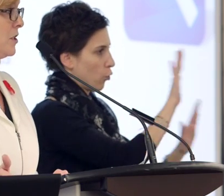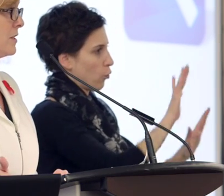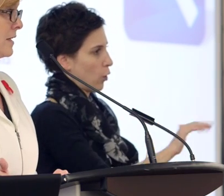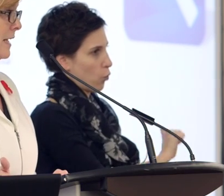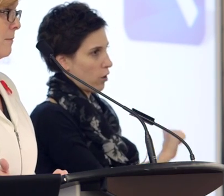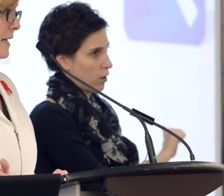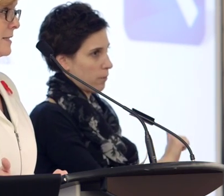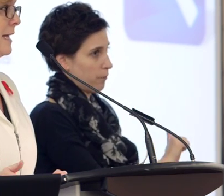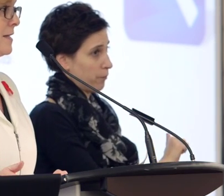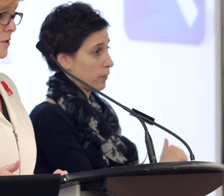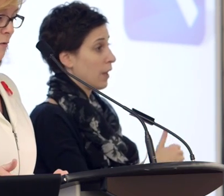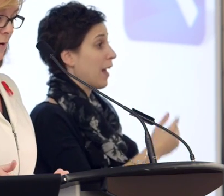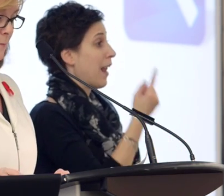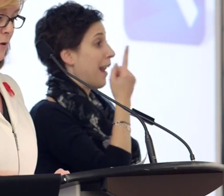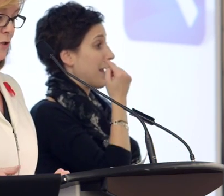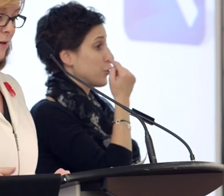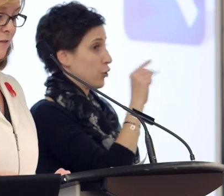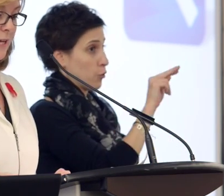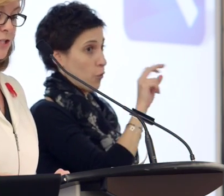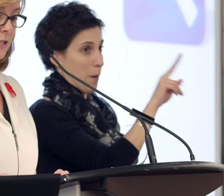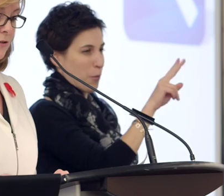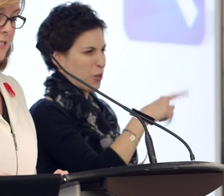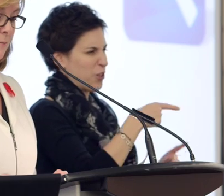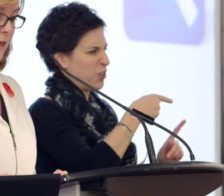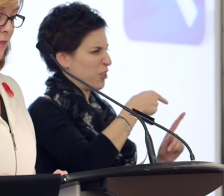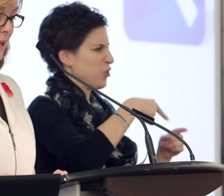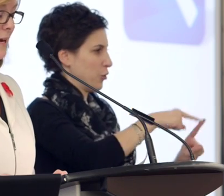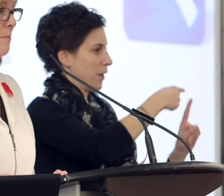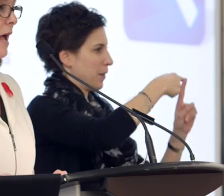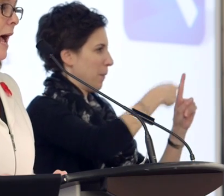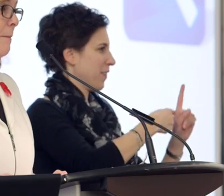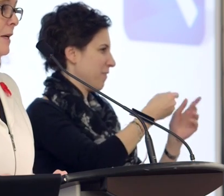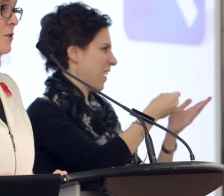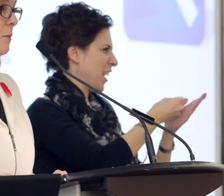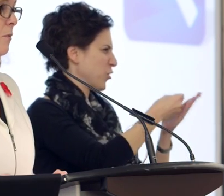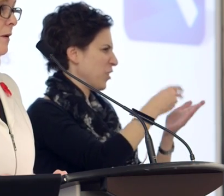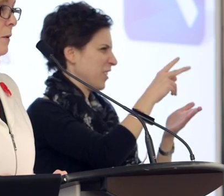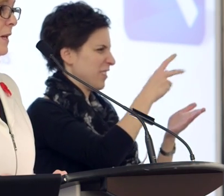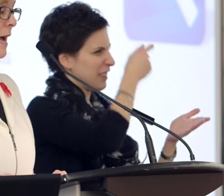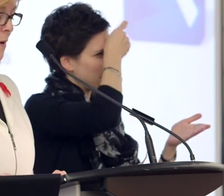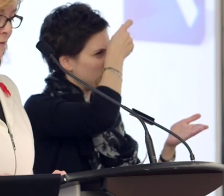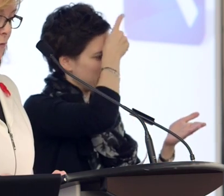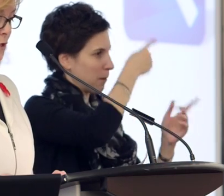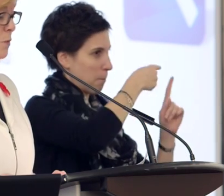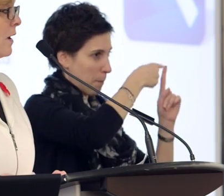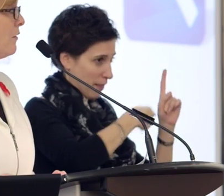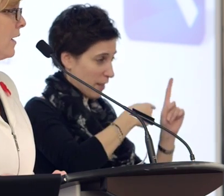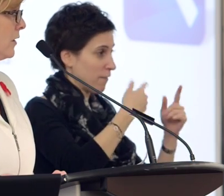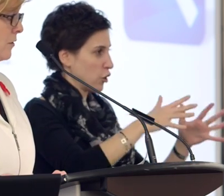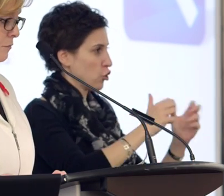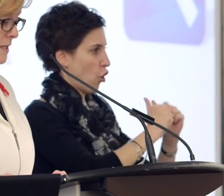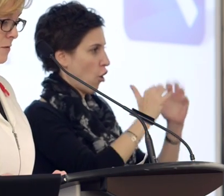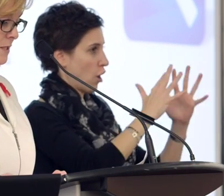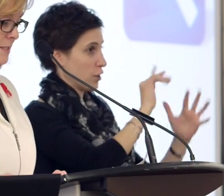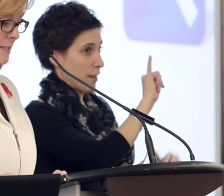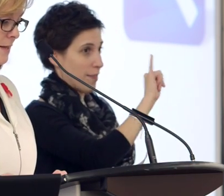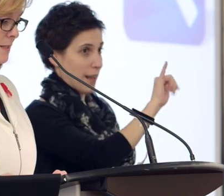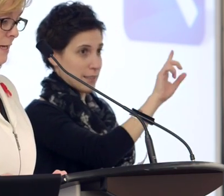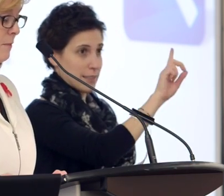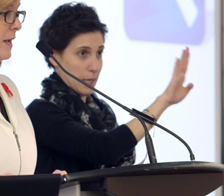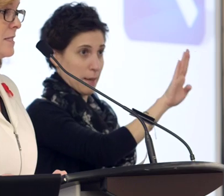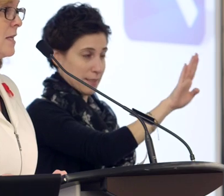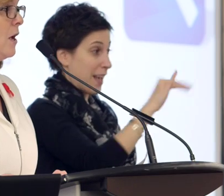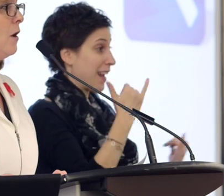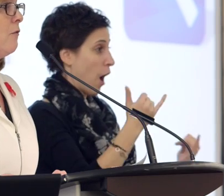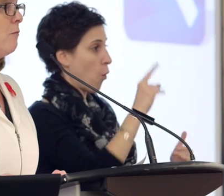We launched the database last November during Financial Literacy Month, and I'm happy to report that we now have over 1,200 resources